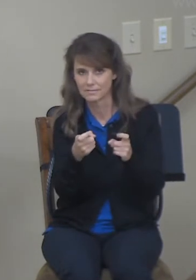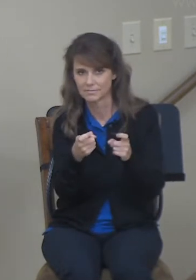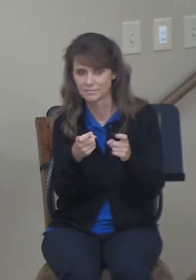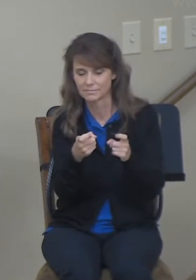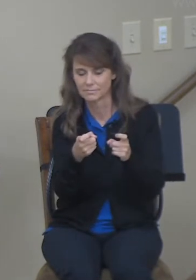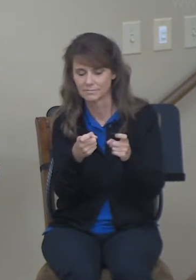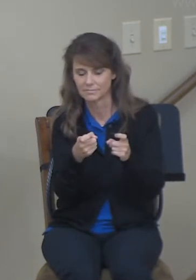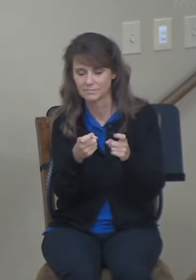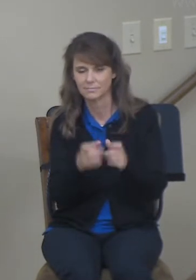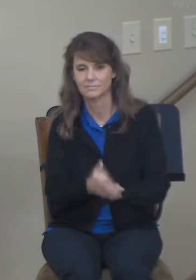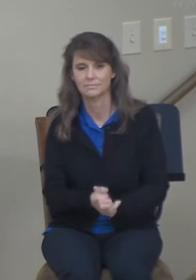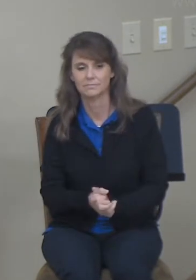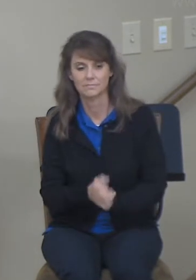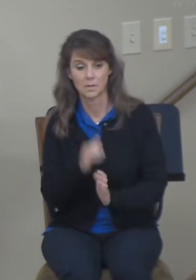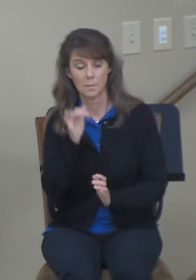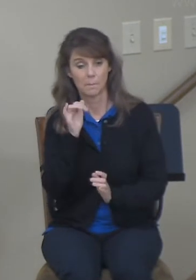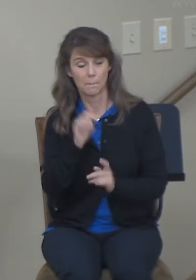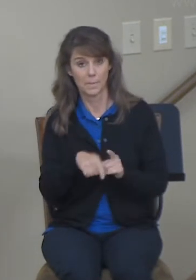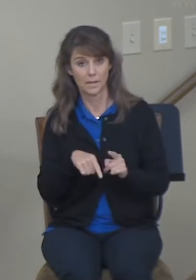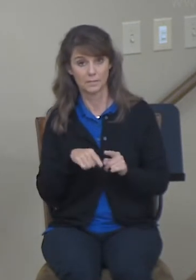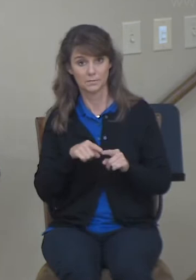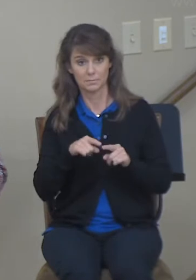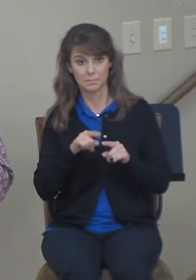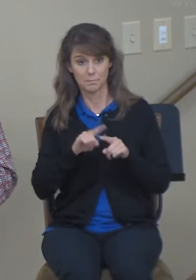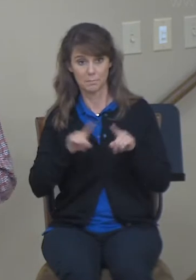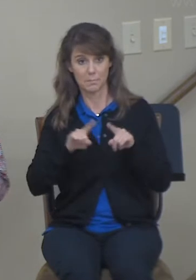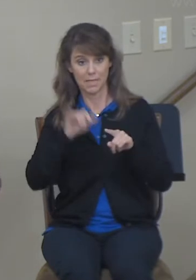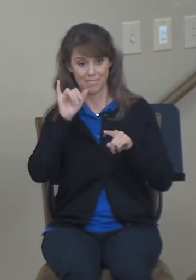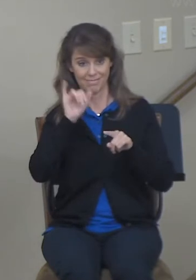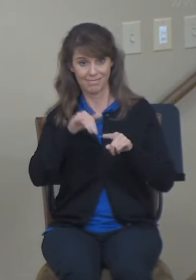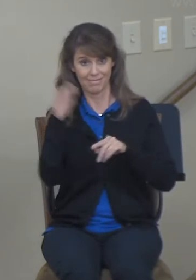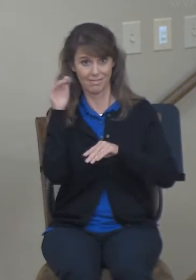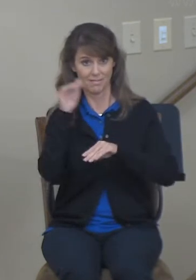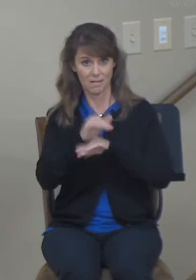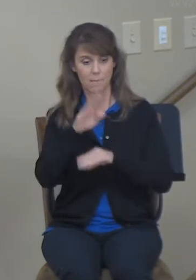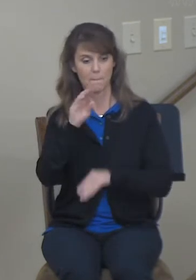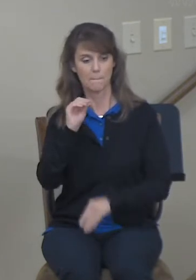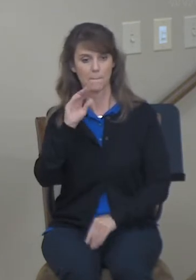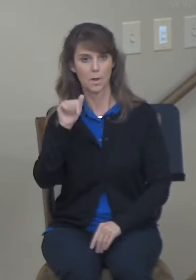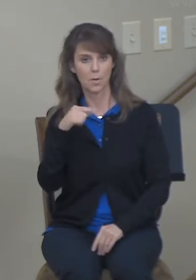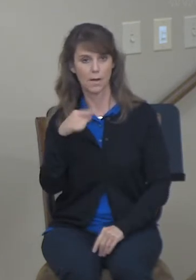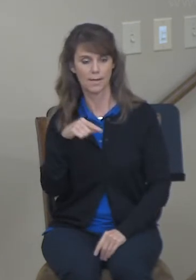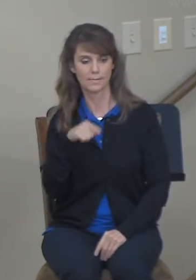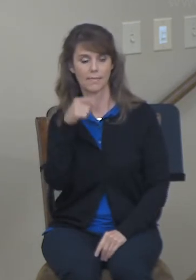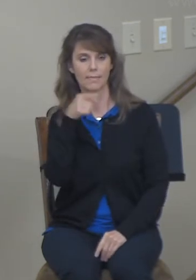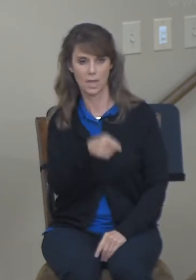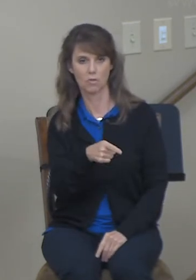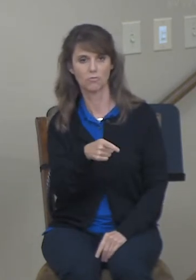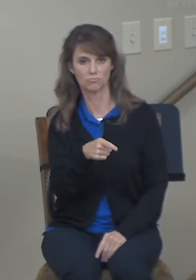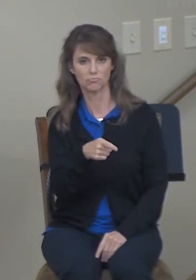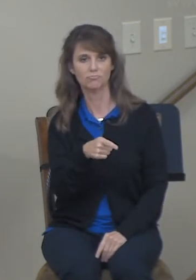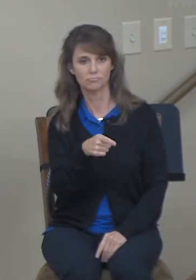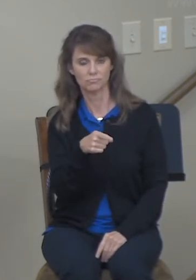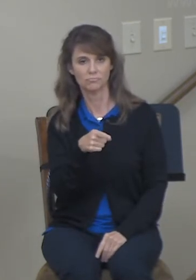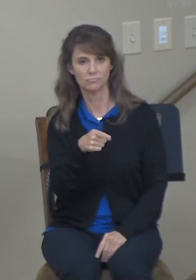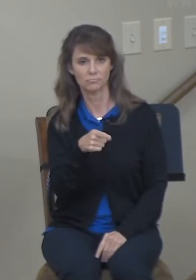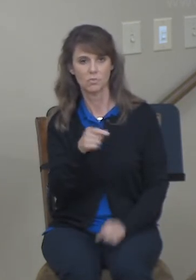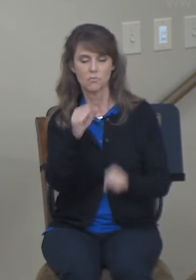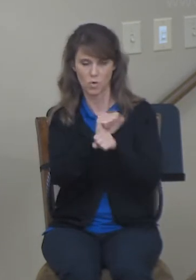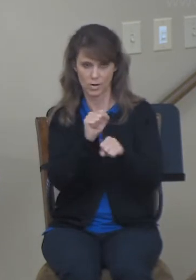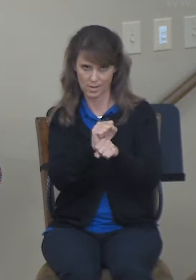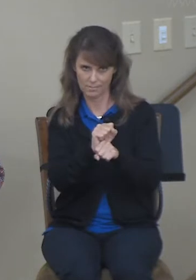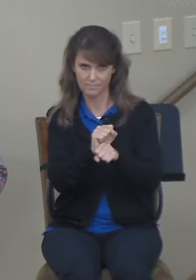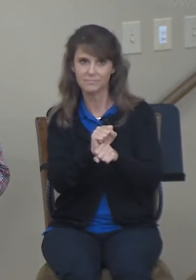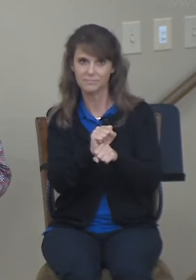that's where that Boaz would be located. That's where the opportunity would arise. So Naomi